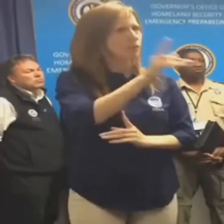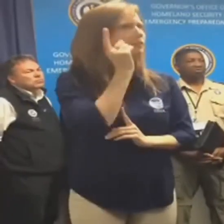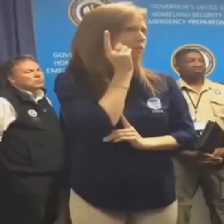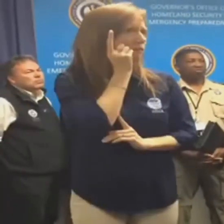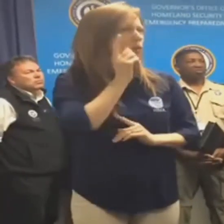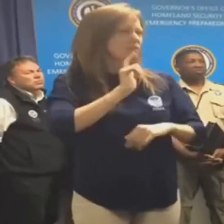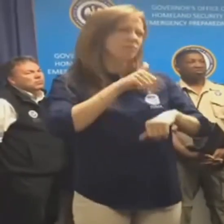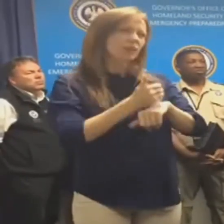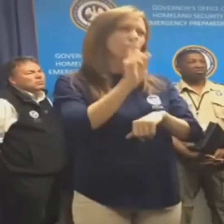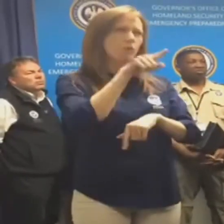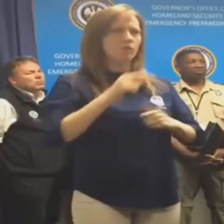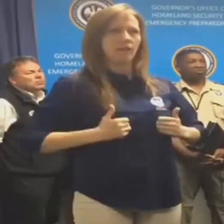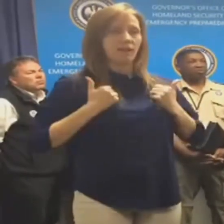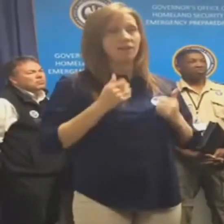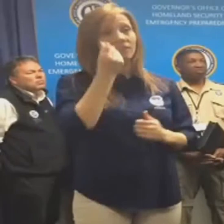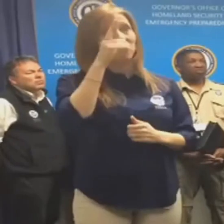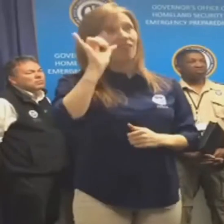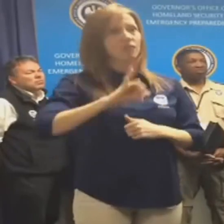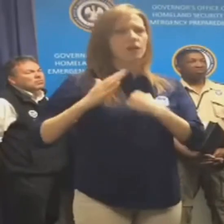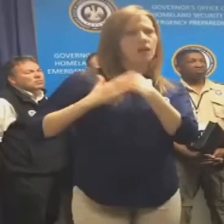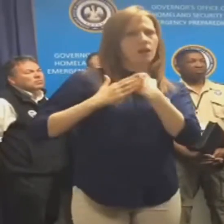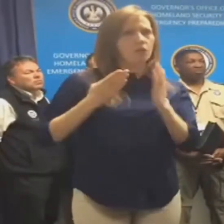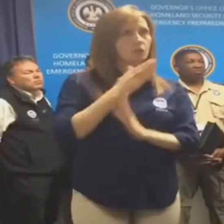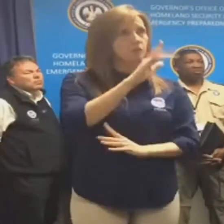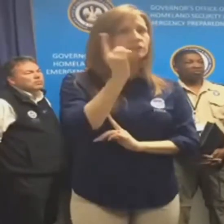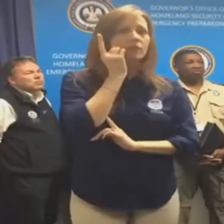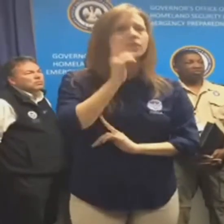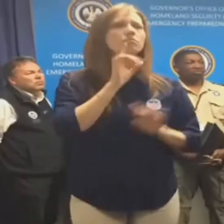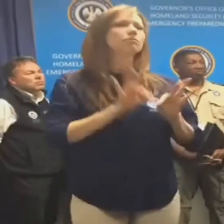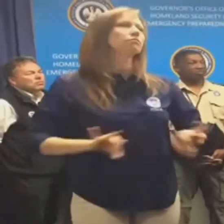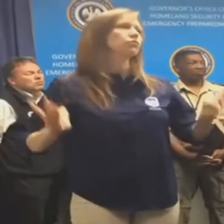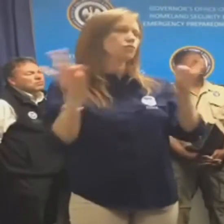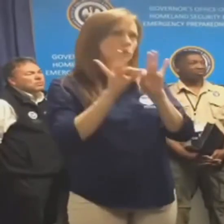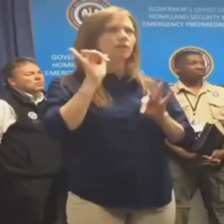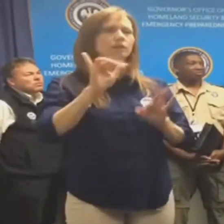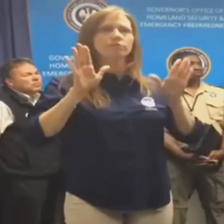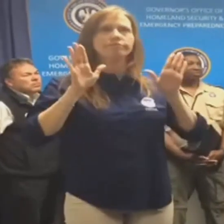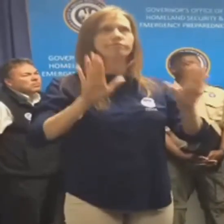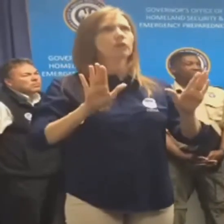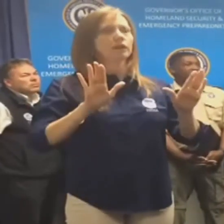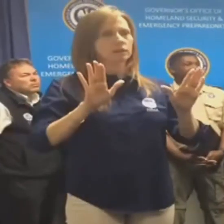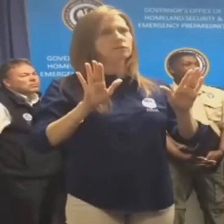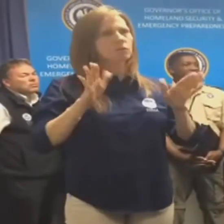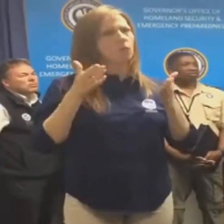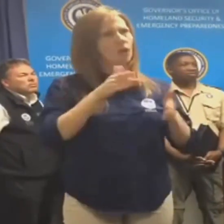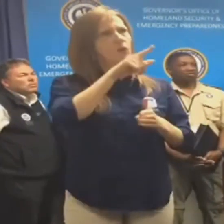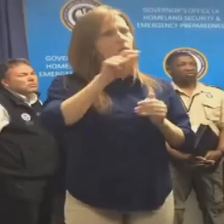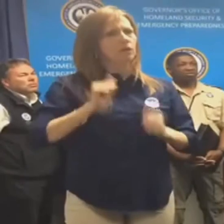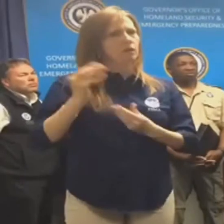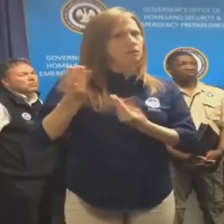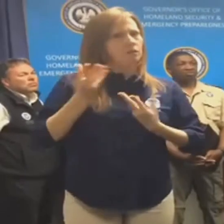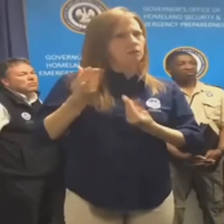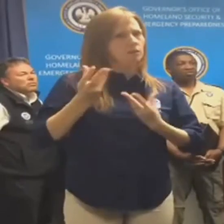to your mobile phone based on your location. location. This is a great source of timely and